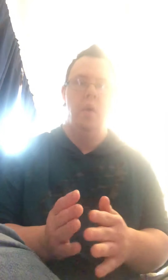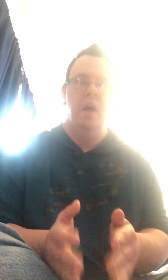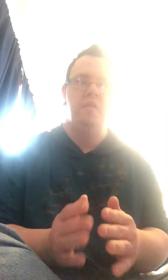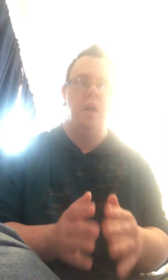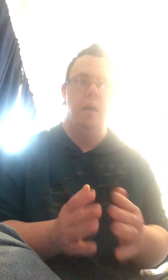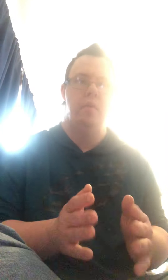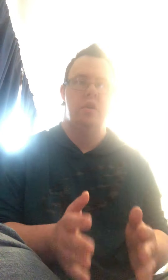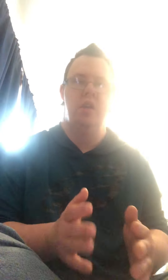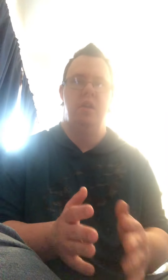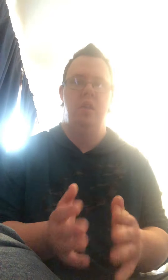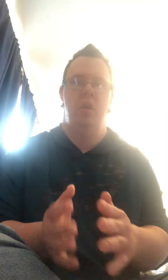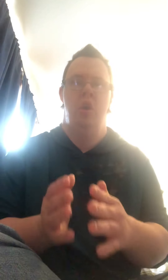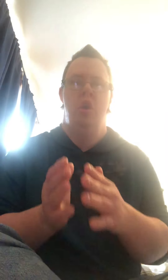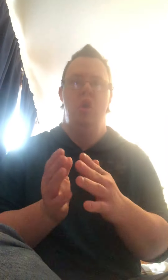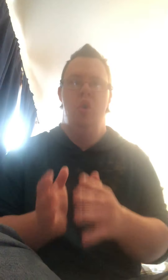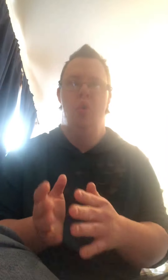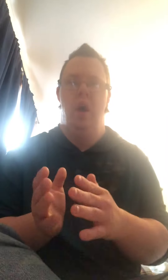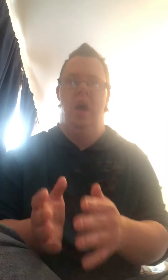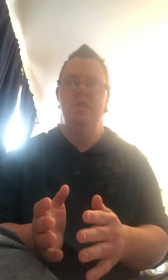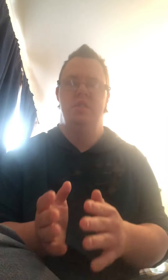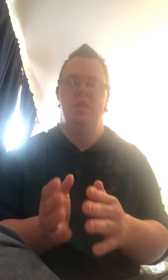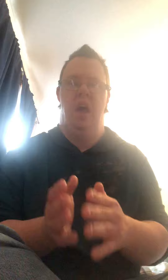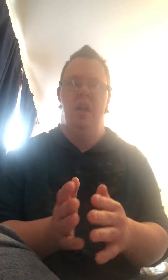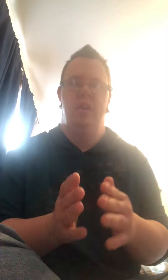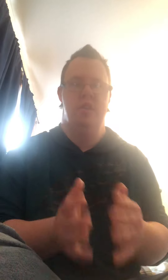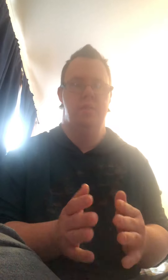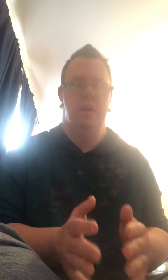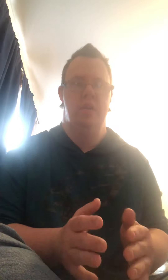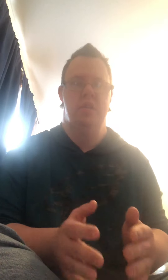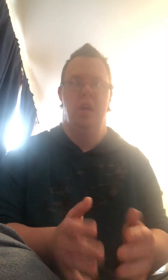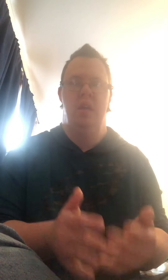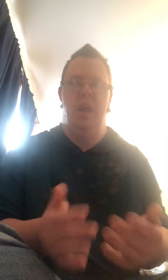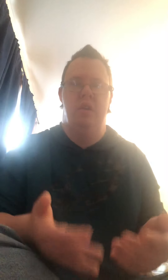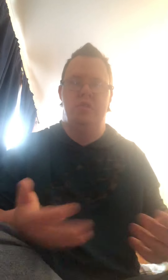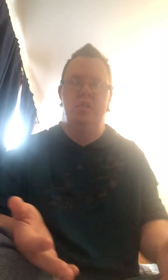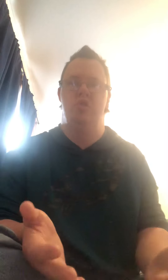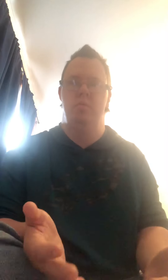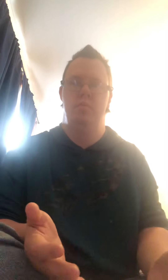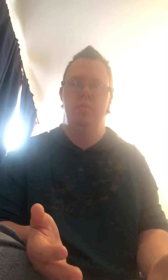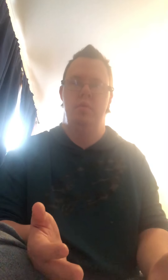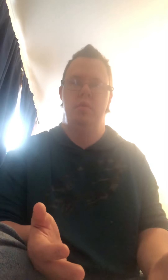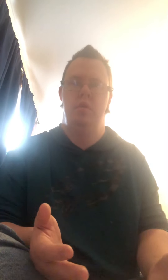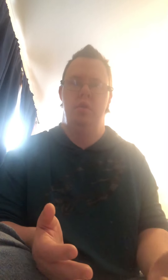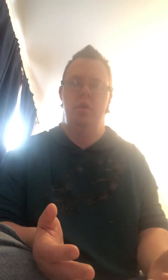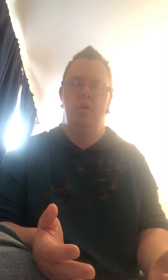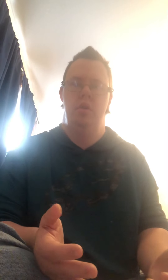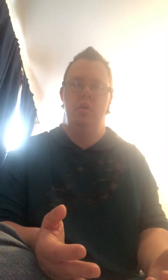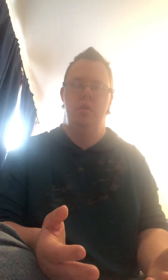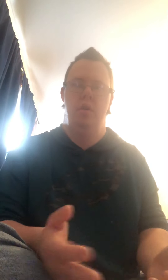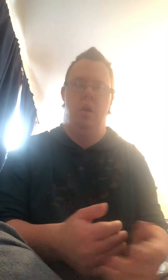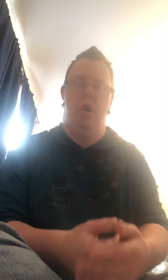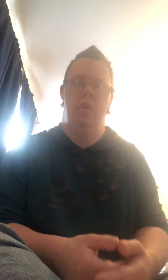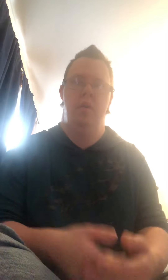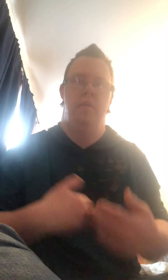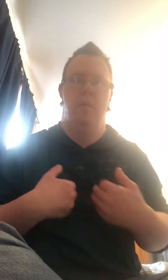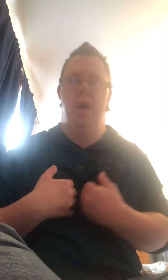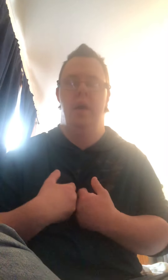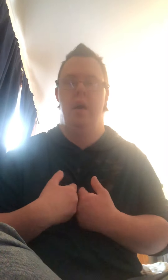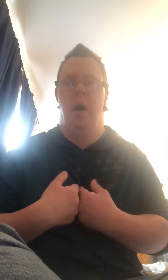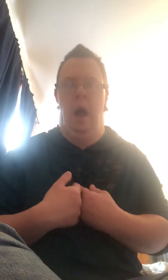after that person who has that disabilities like Dallas syndrome you know for me I